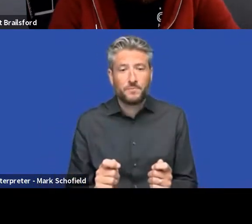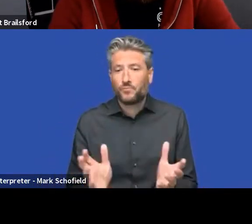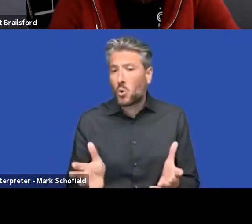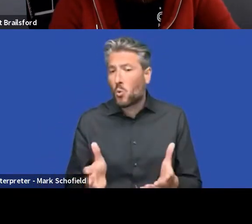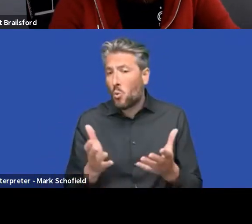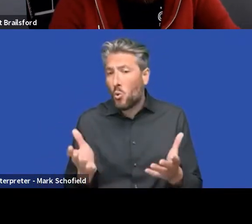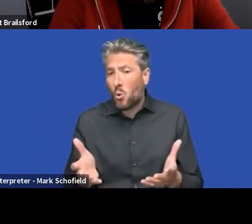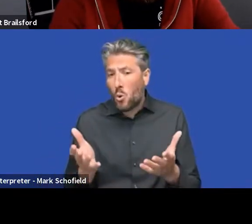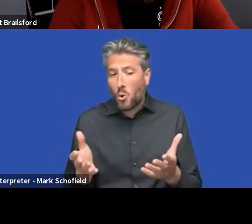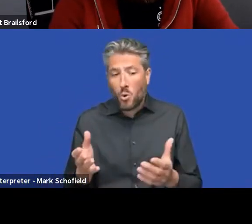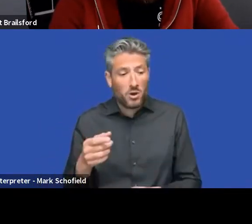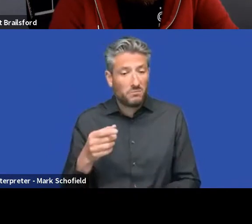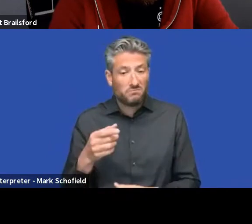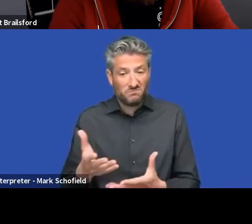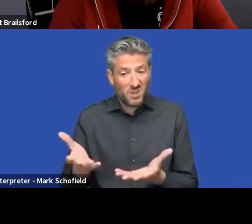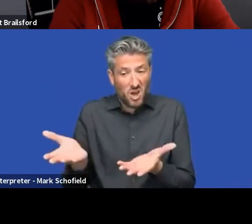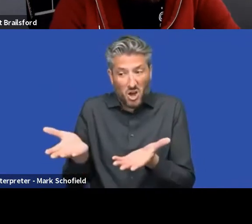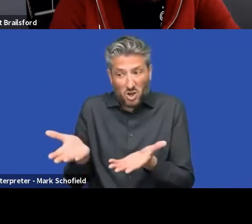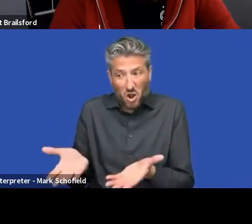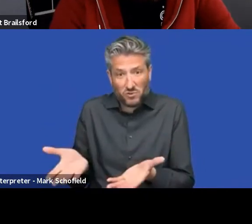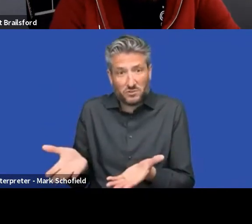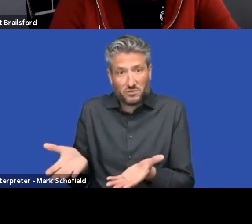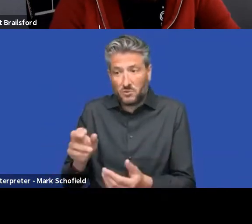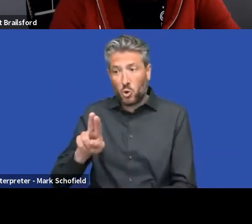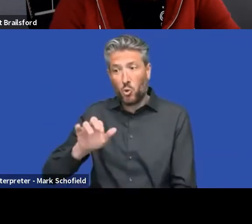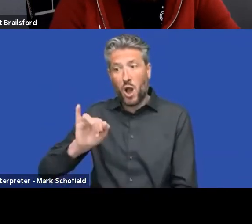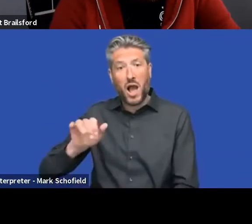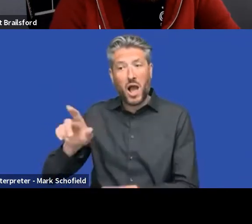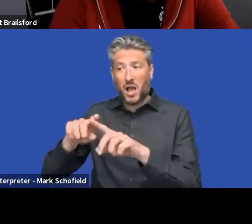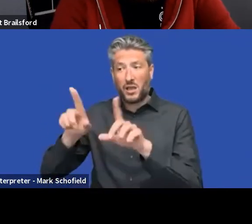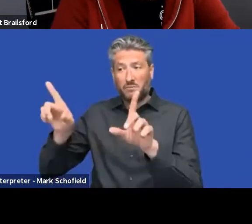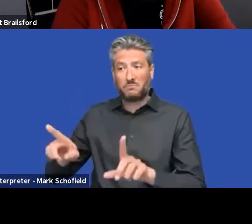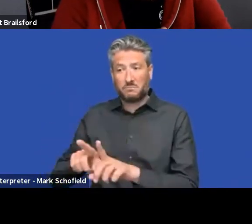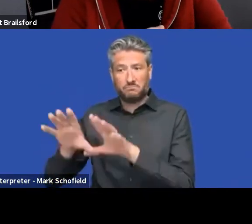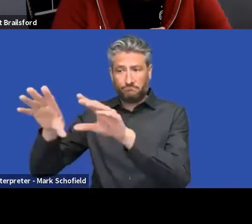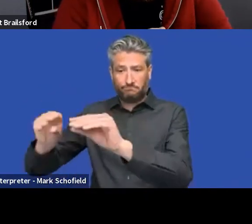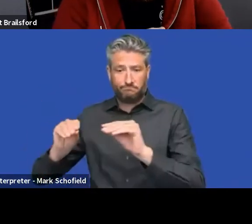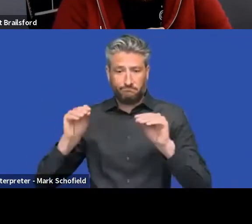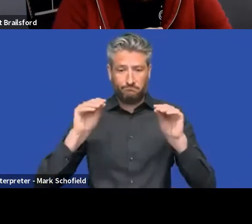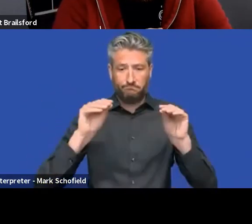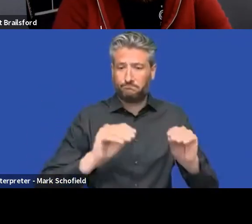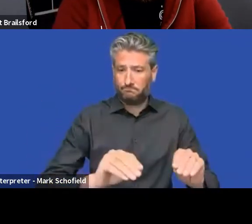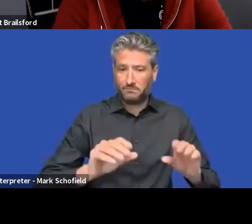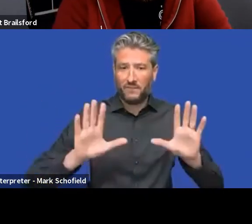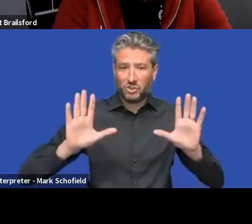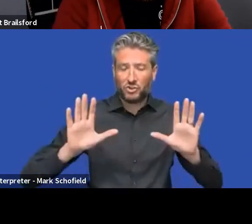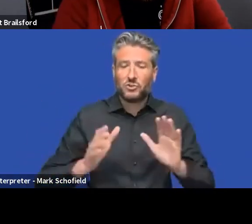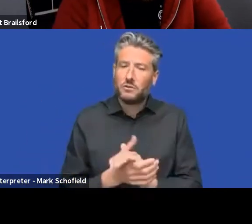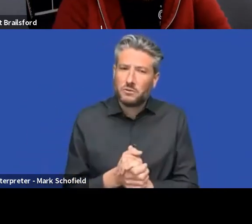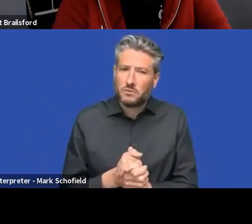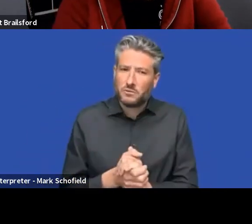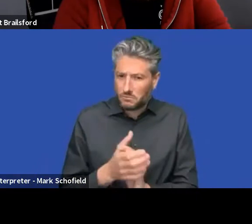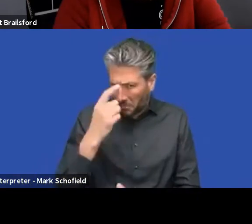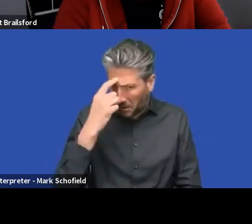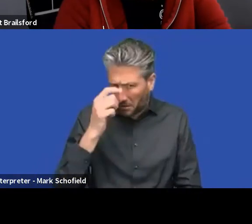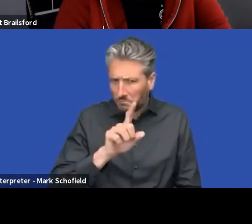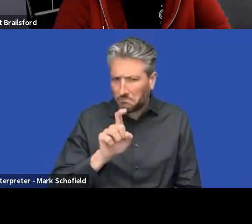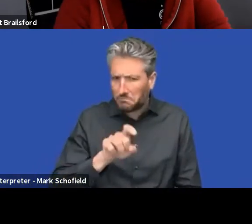of what the current UI is and will there be any changes to the extension points that we think will be